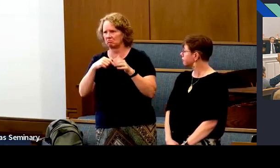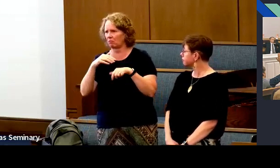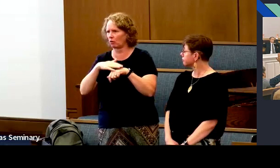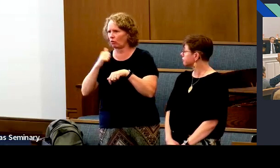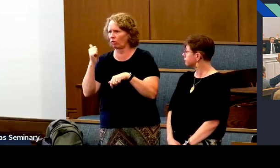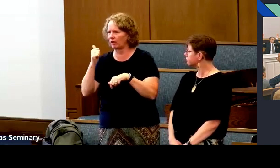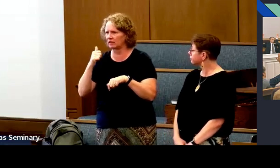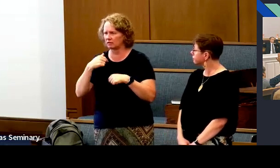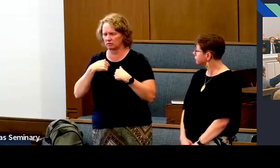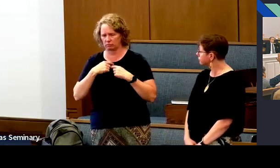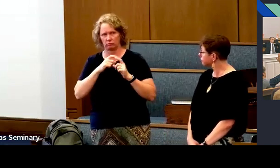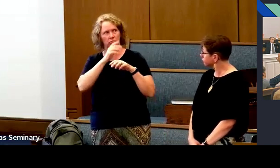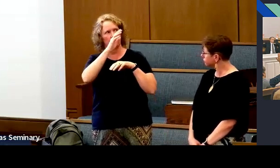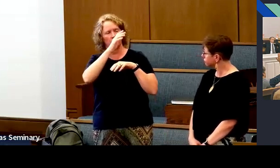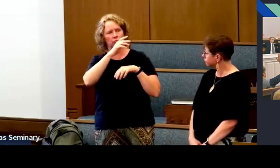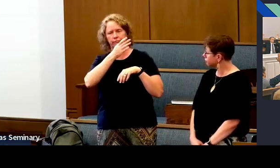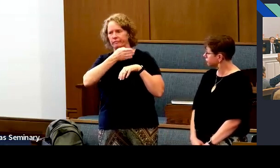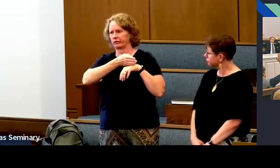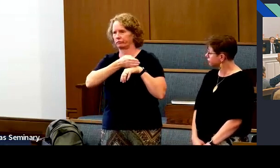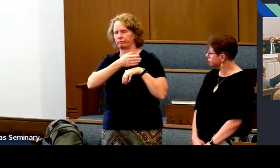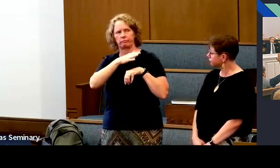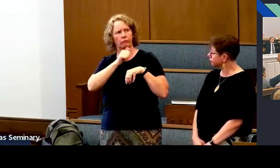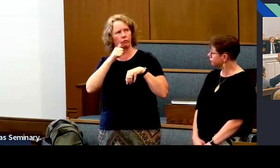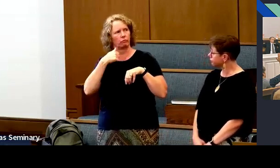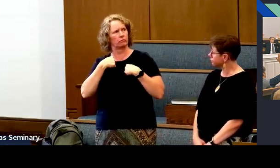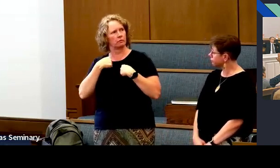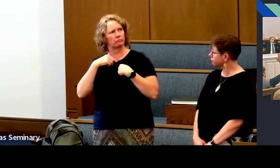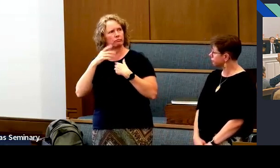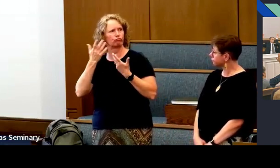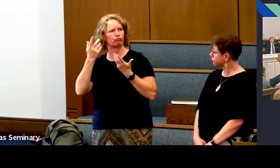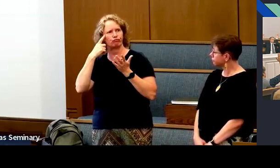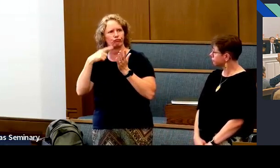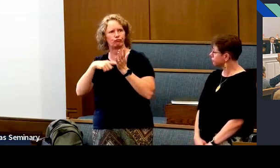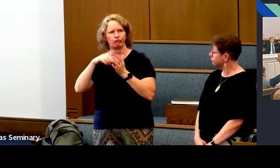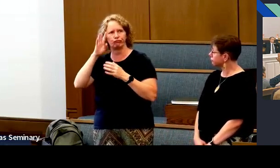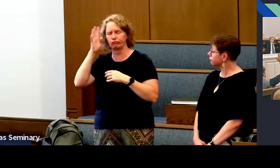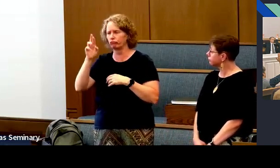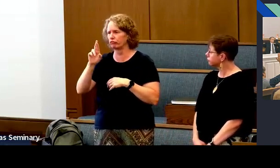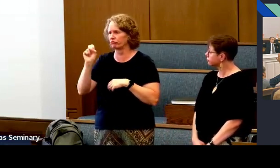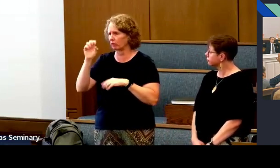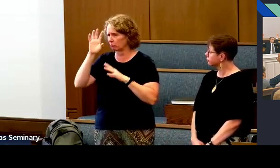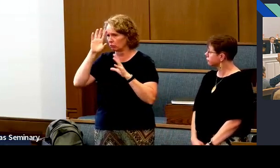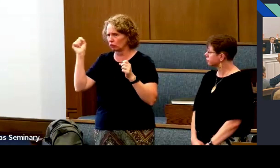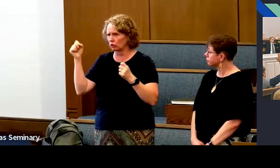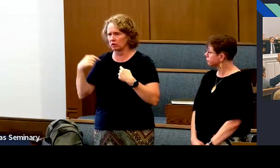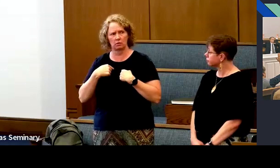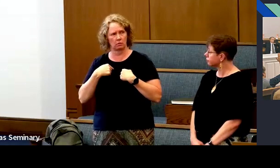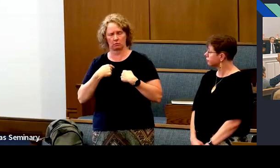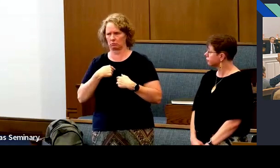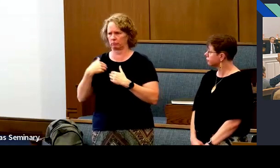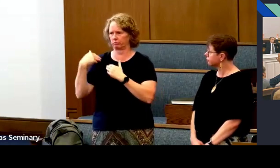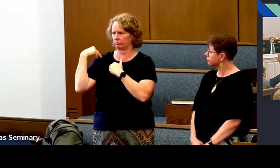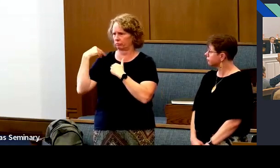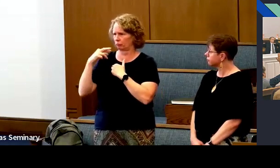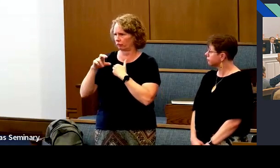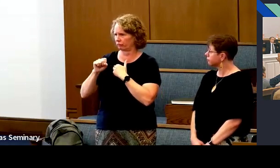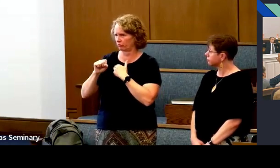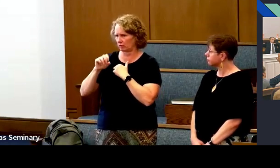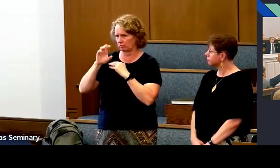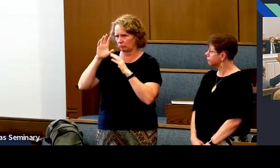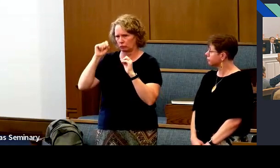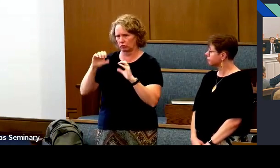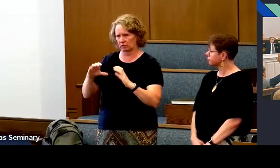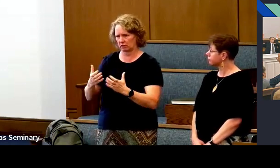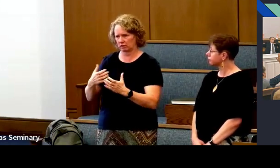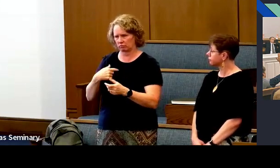anything like that. So, for example, callings, Bishop calls me, let's just say as a